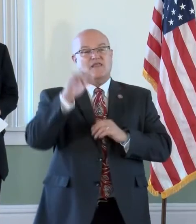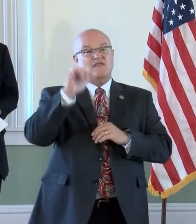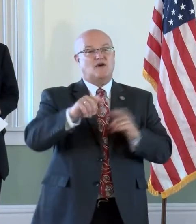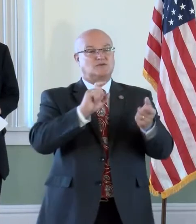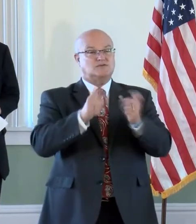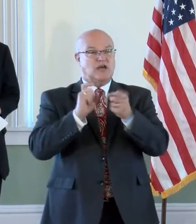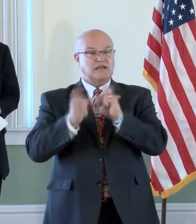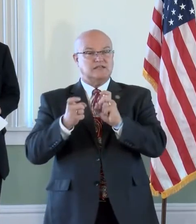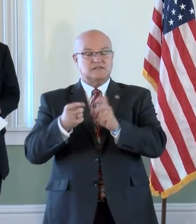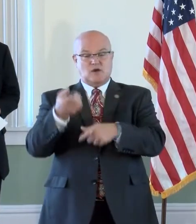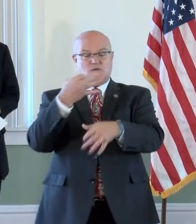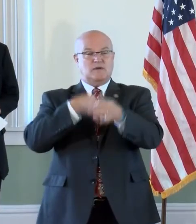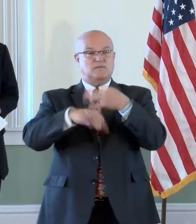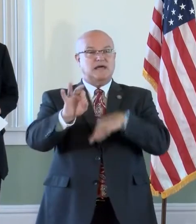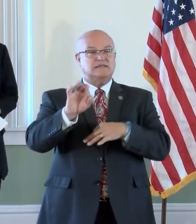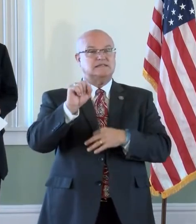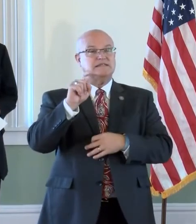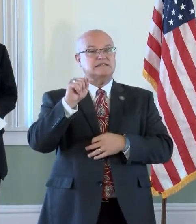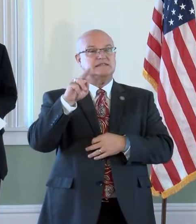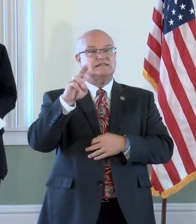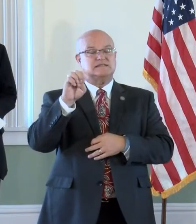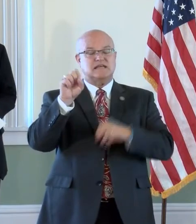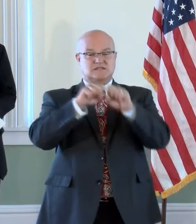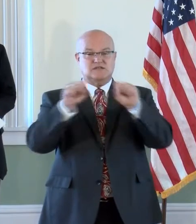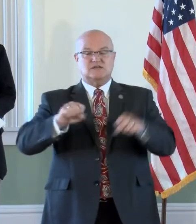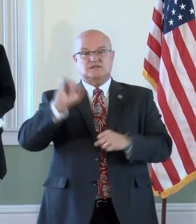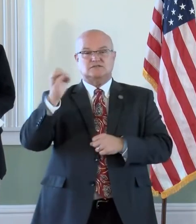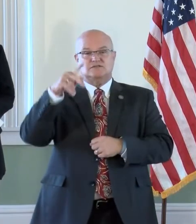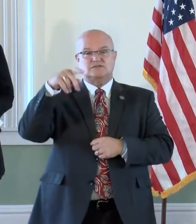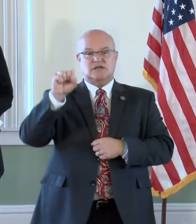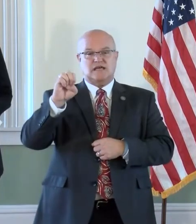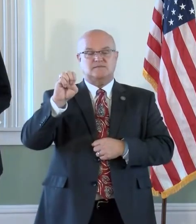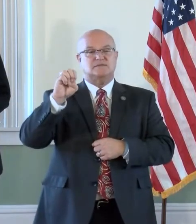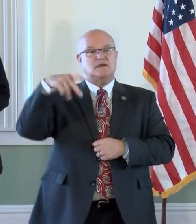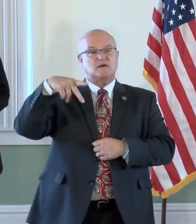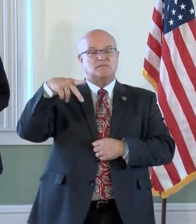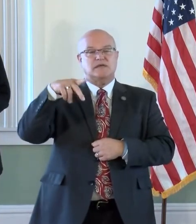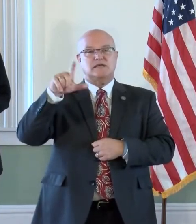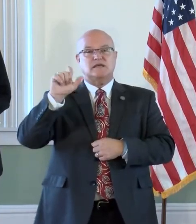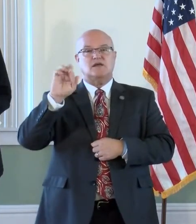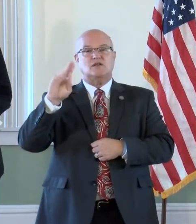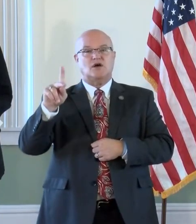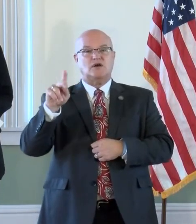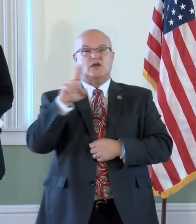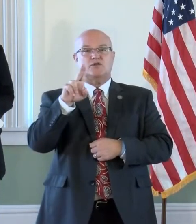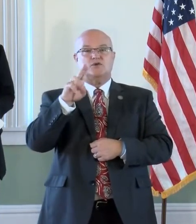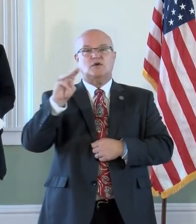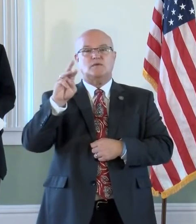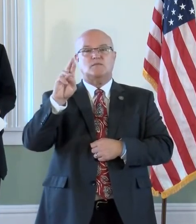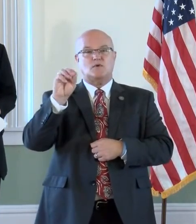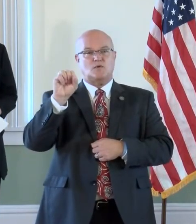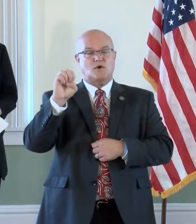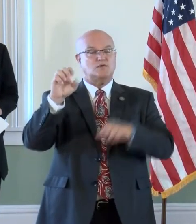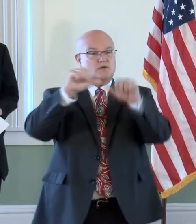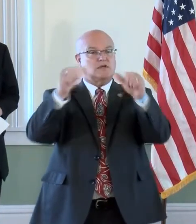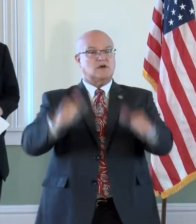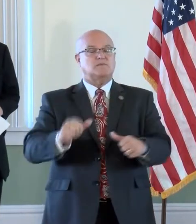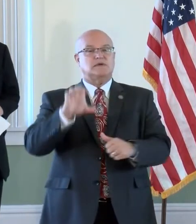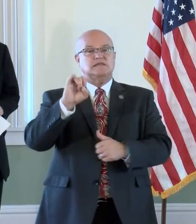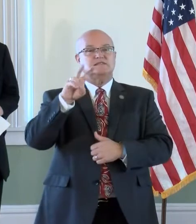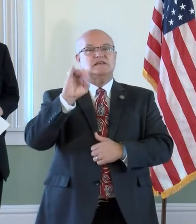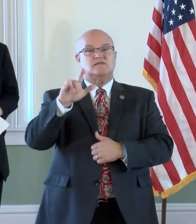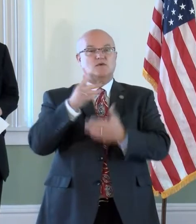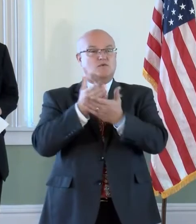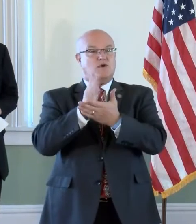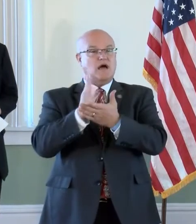changes by replacing the statues of James P. Clark and U.M. Rose with the sculptures of civil rights